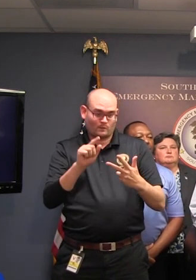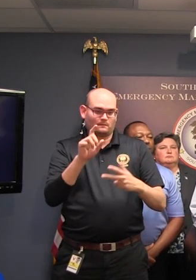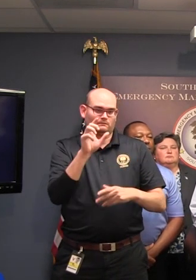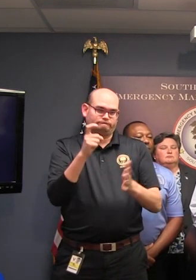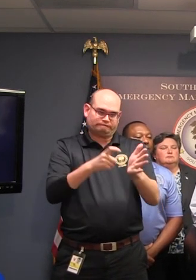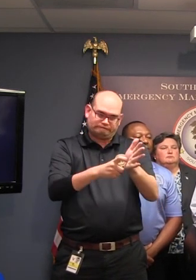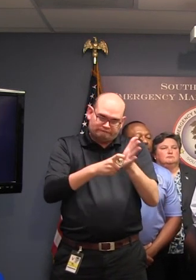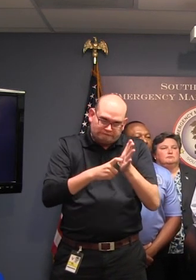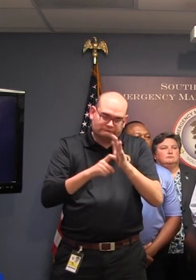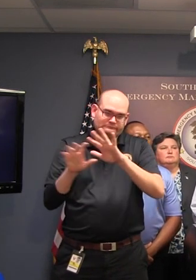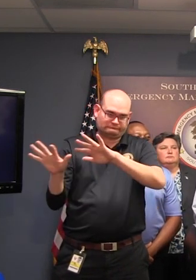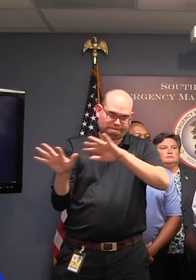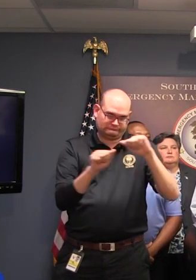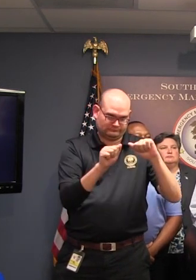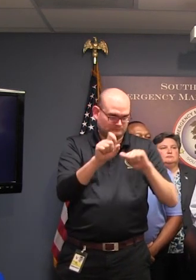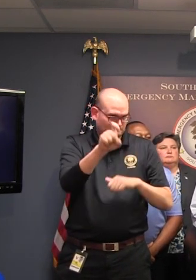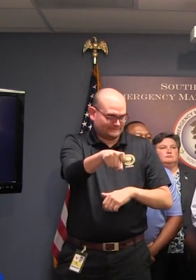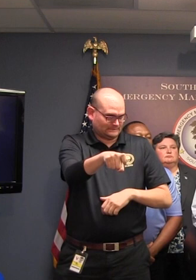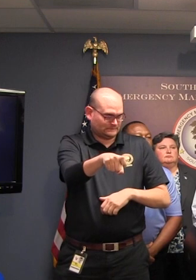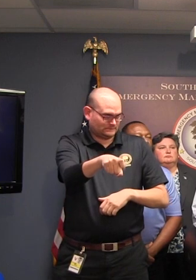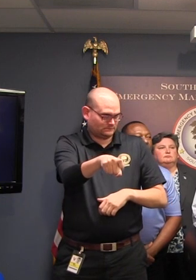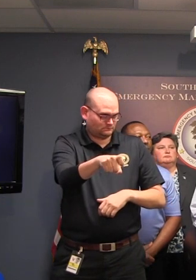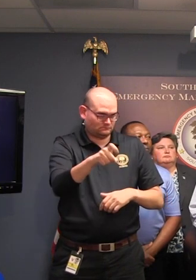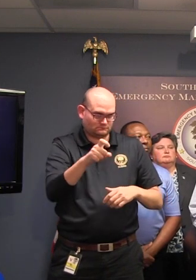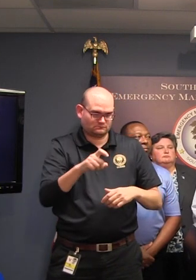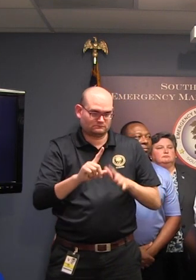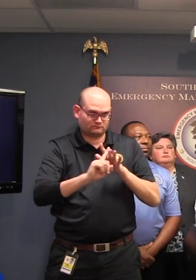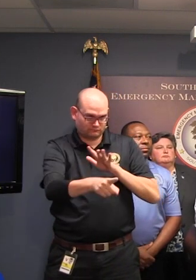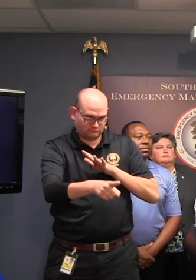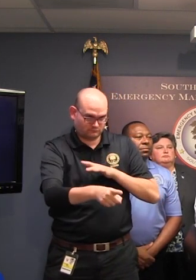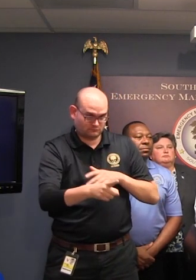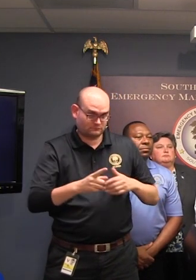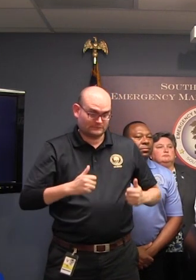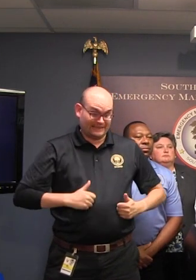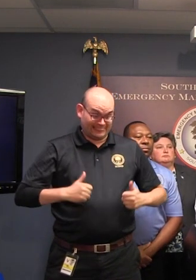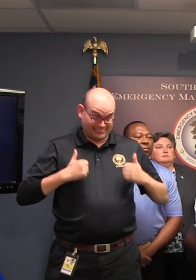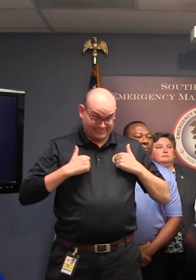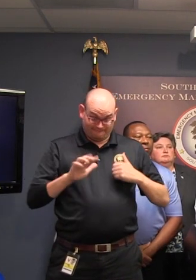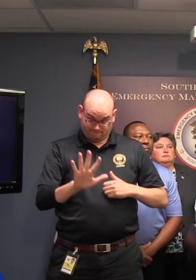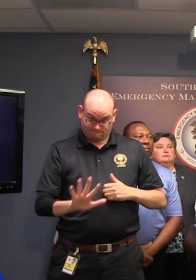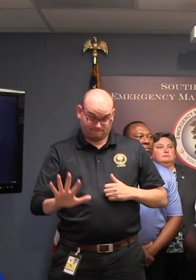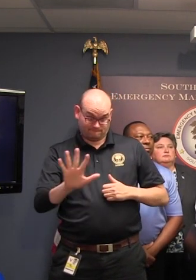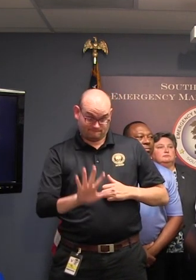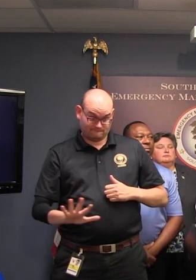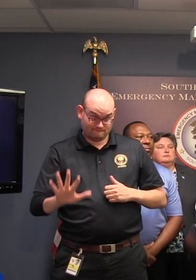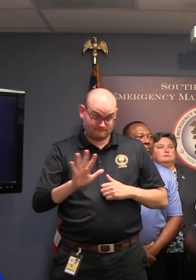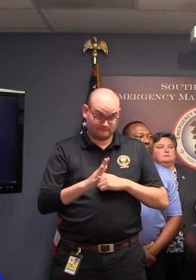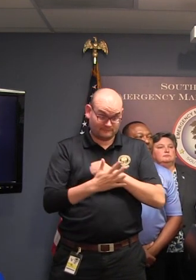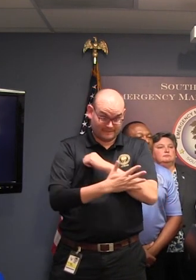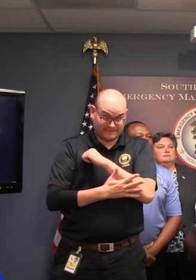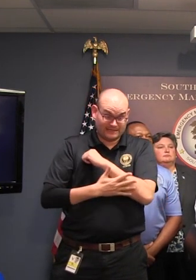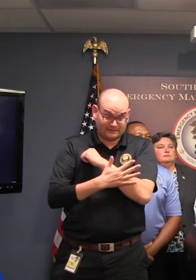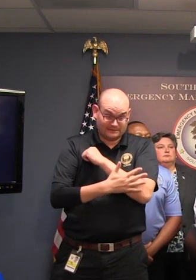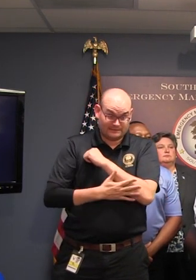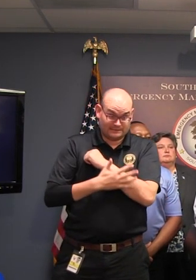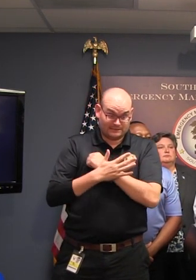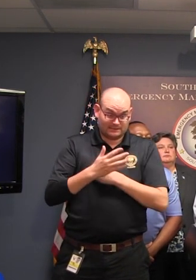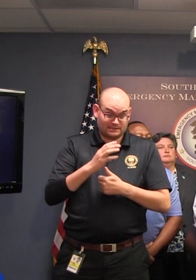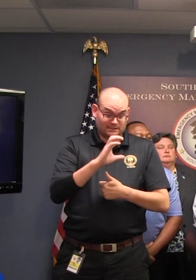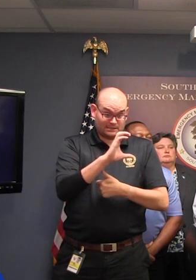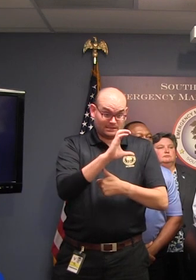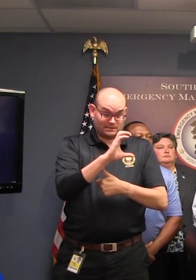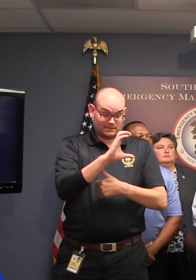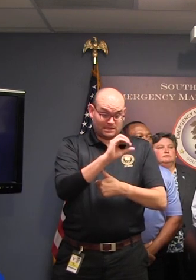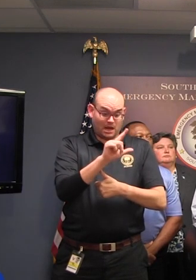ordered. For the citizens outside of these areas in these three counties, that is Colleton, Beaufort, and